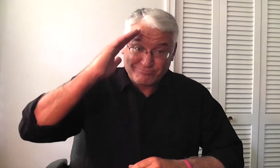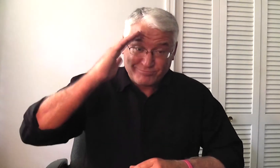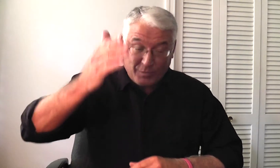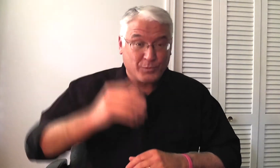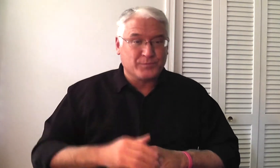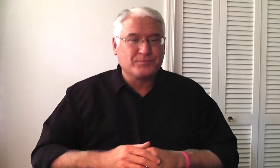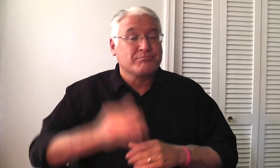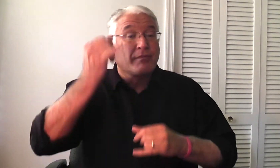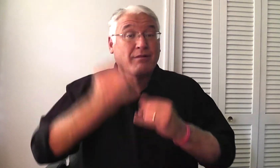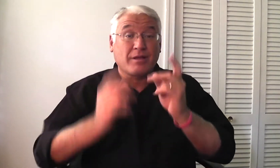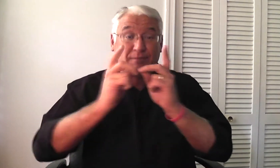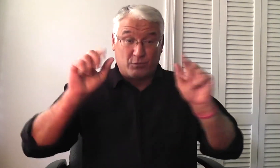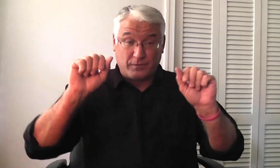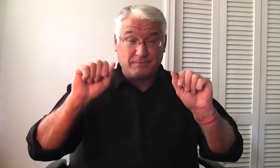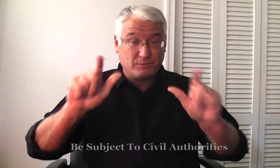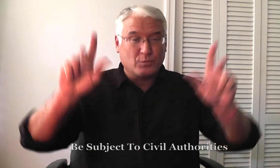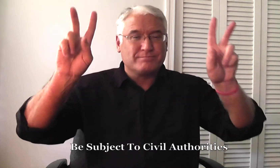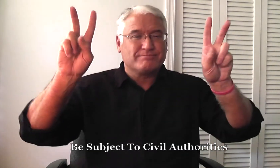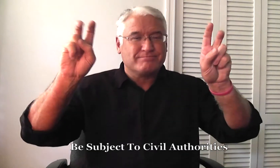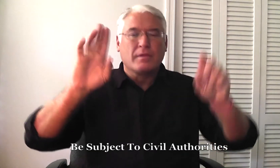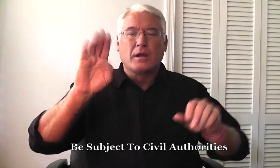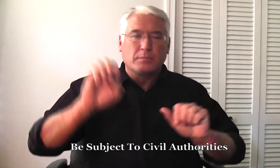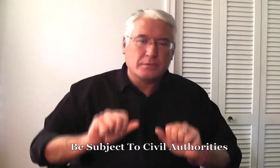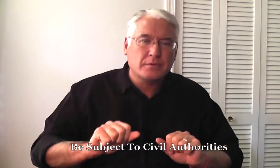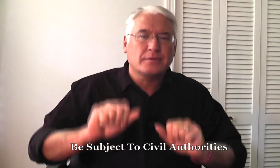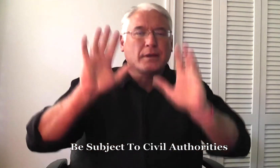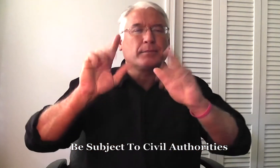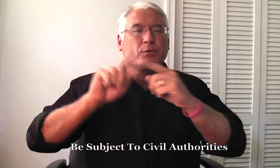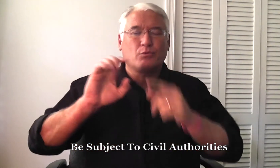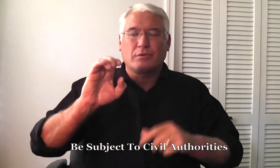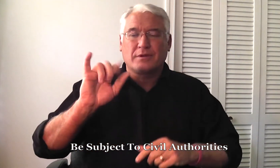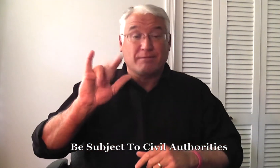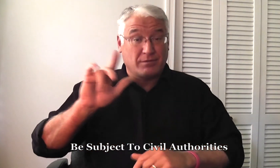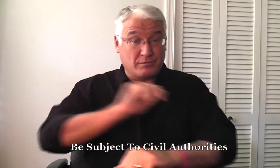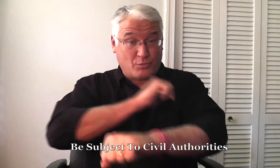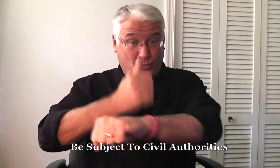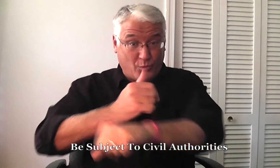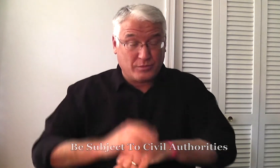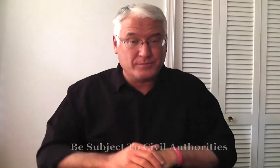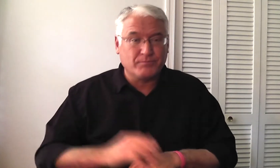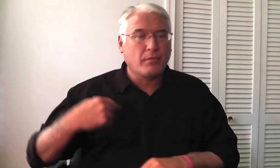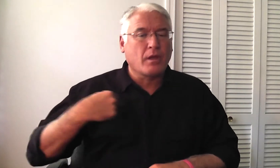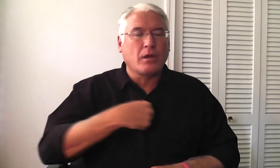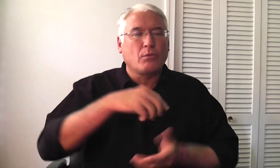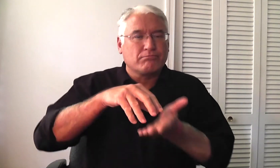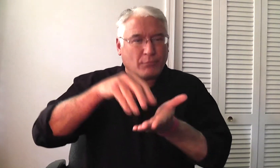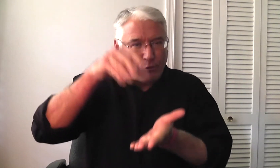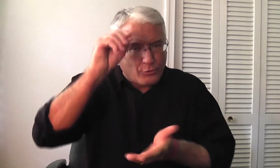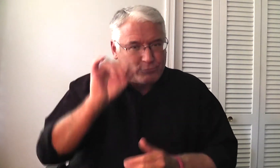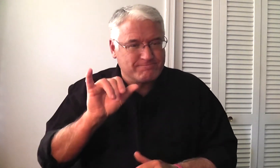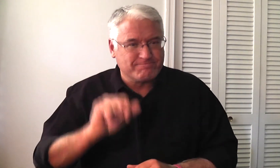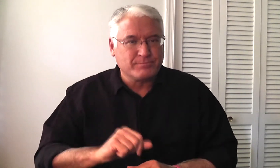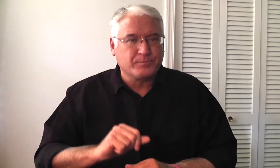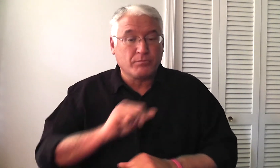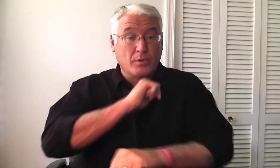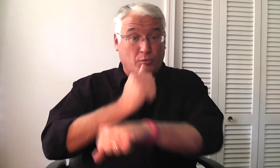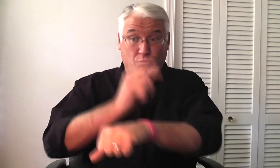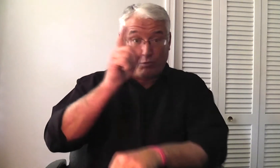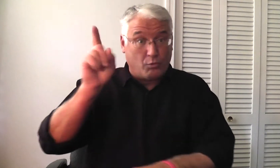Hello. In our last devotion, be subject to civil authorities. We learned